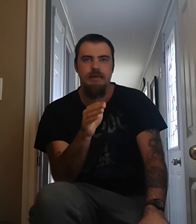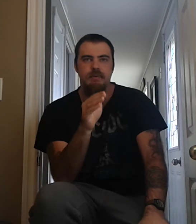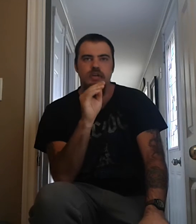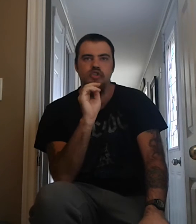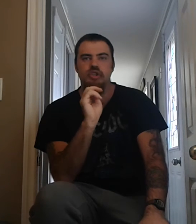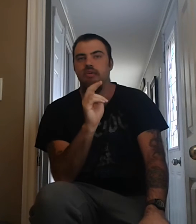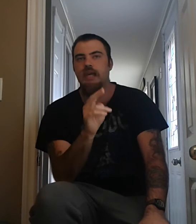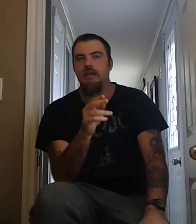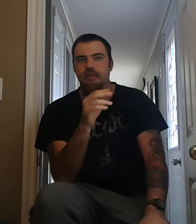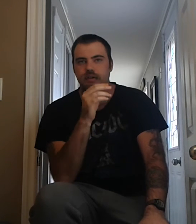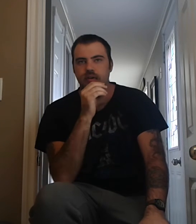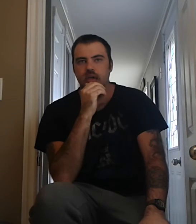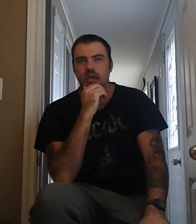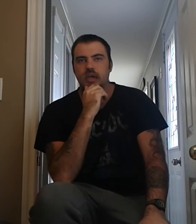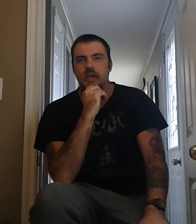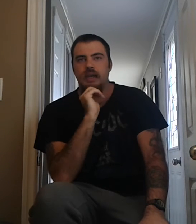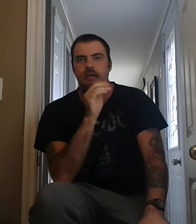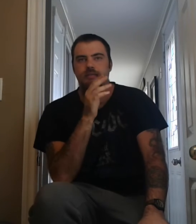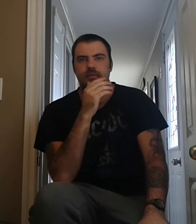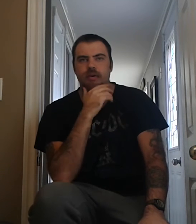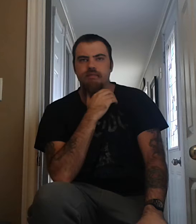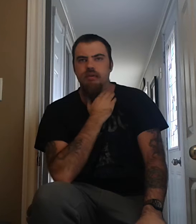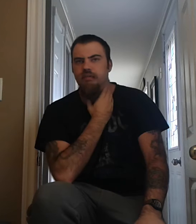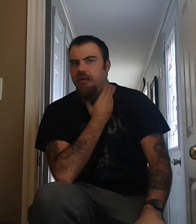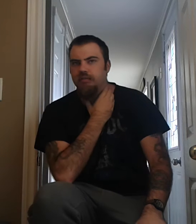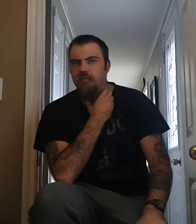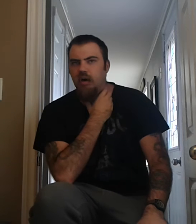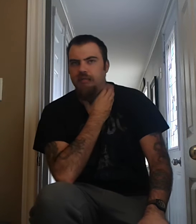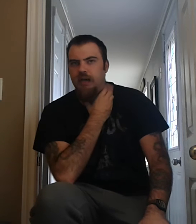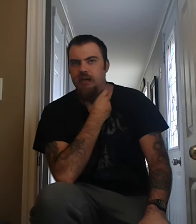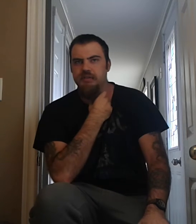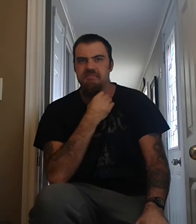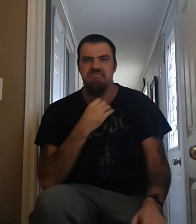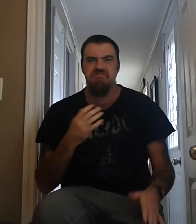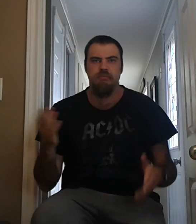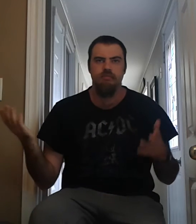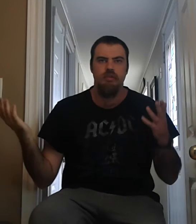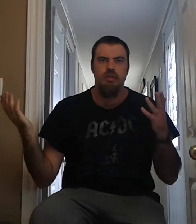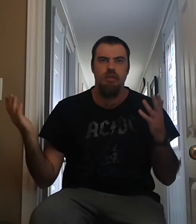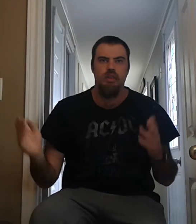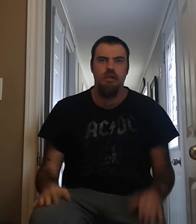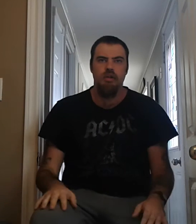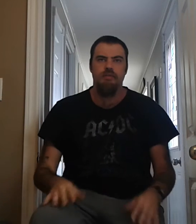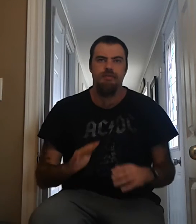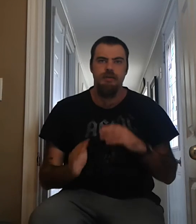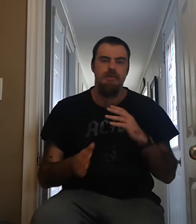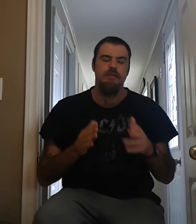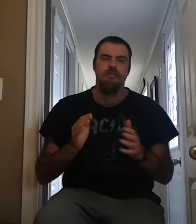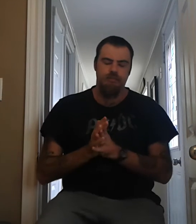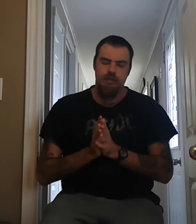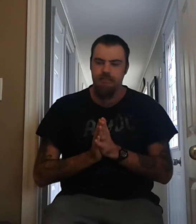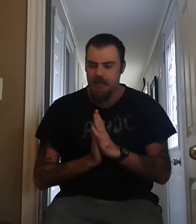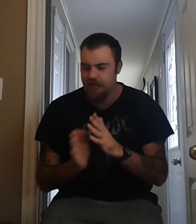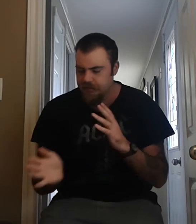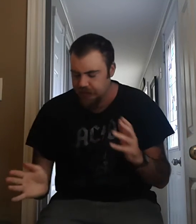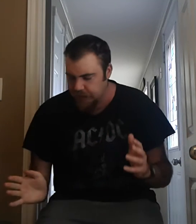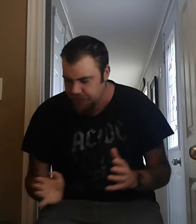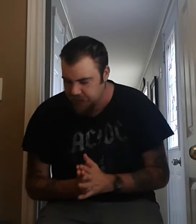together and formed this rock band. You know, three bands that came,